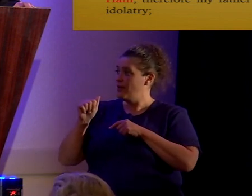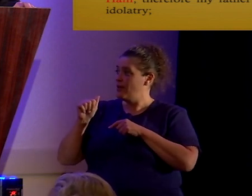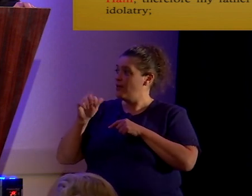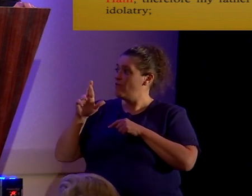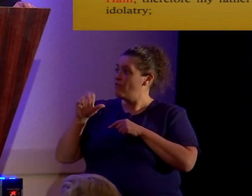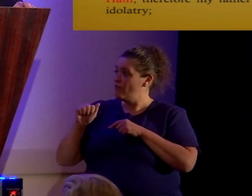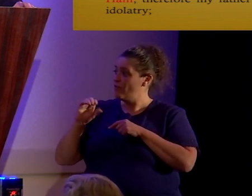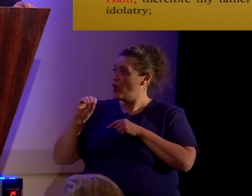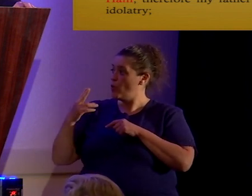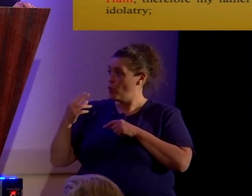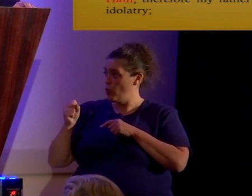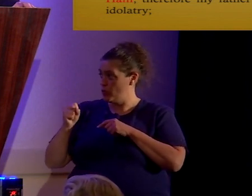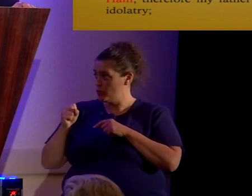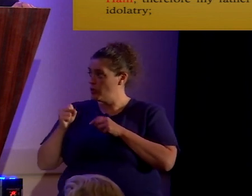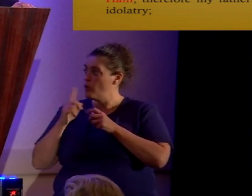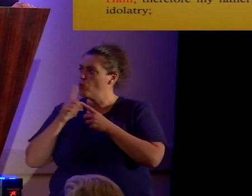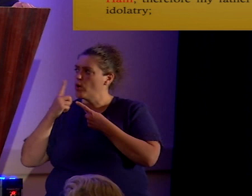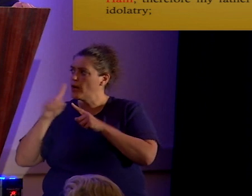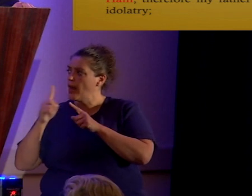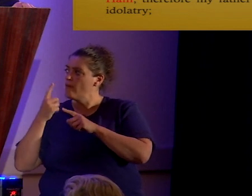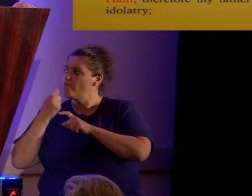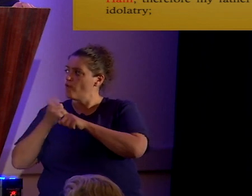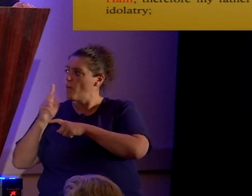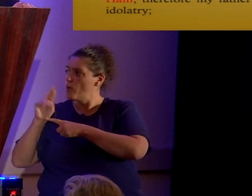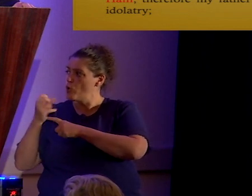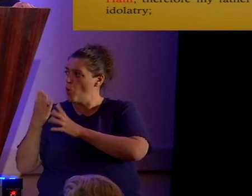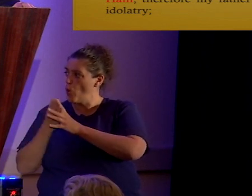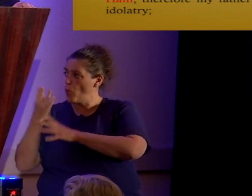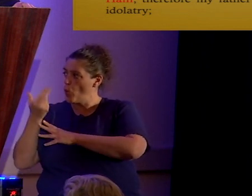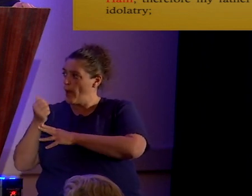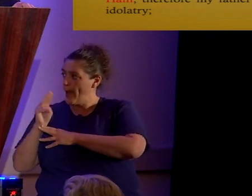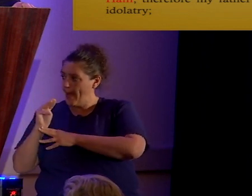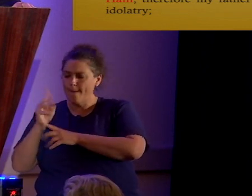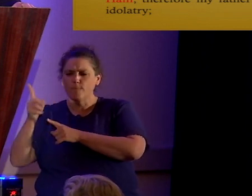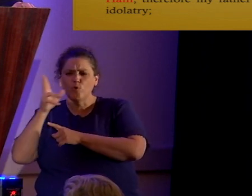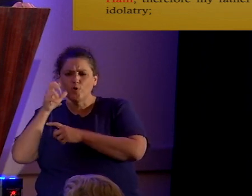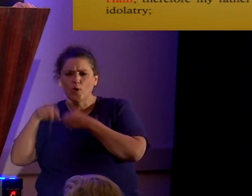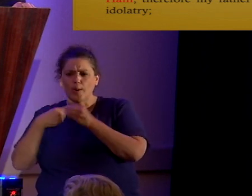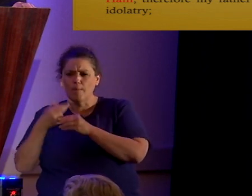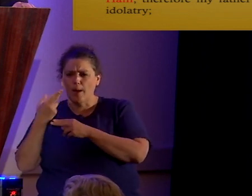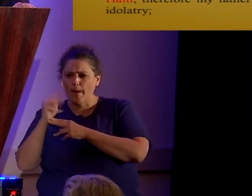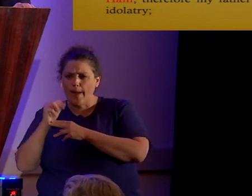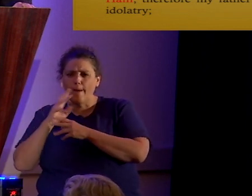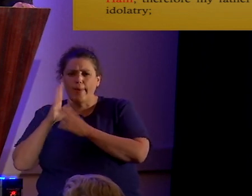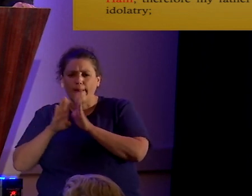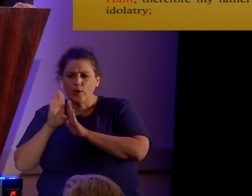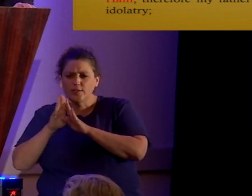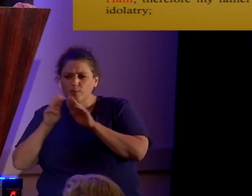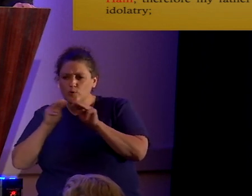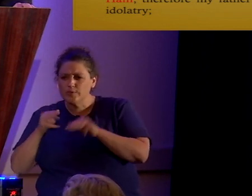Ham. You heard of Ham and the curse of Ham and the creation museum of Ham.